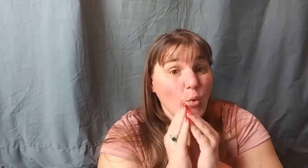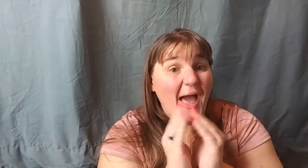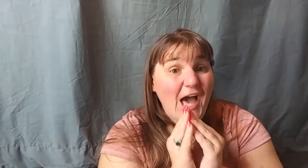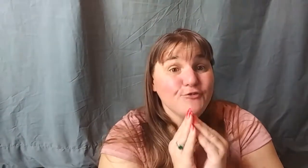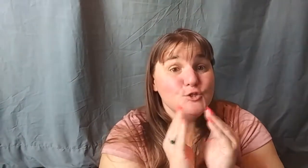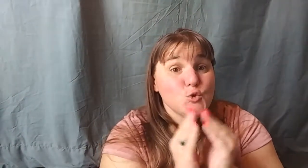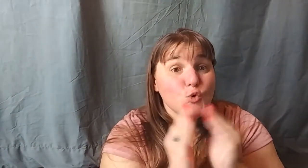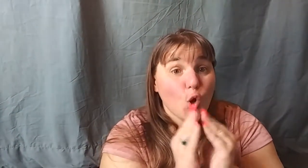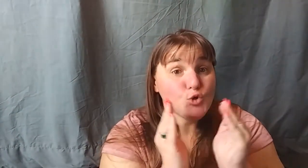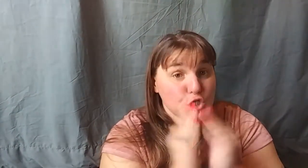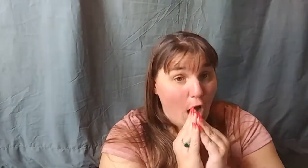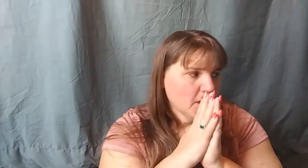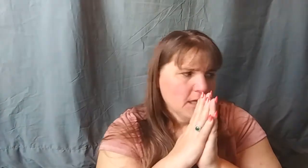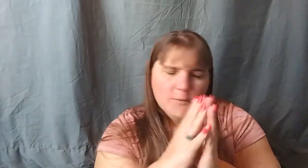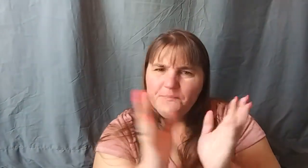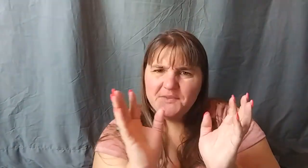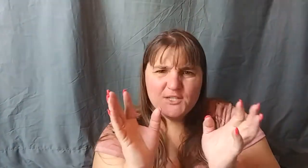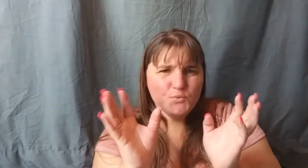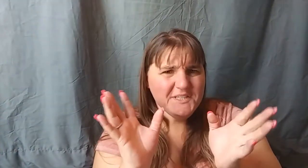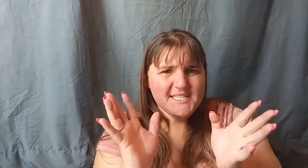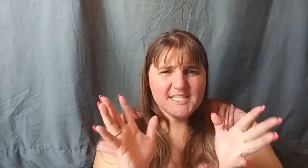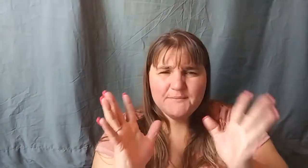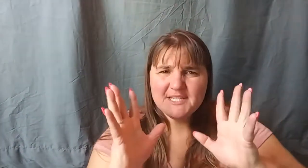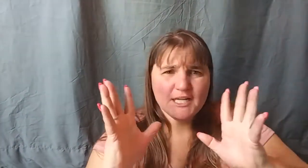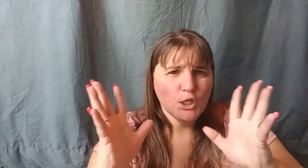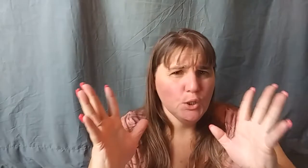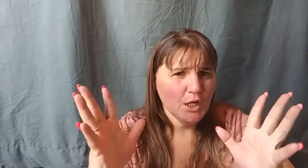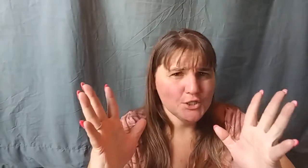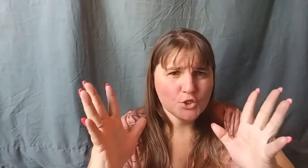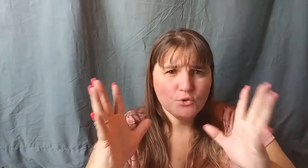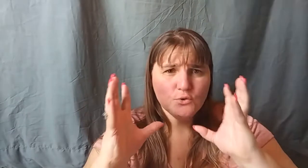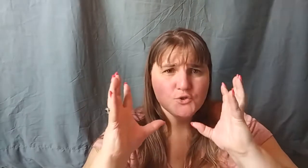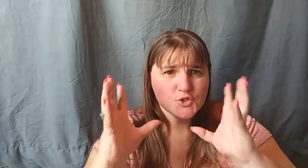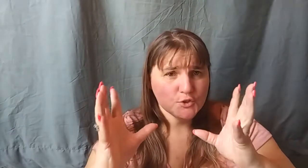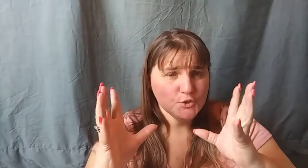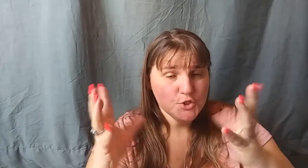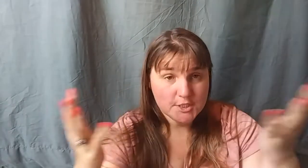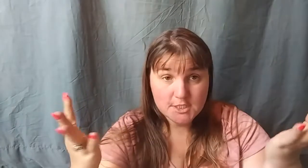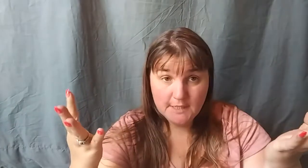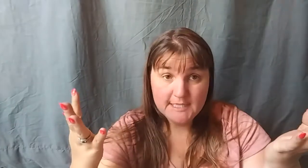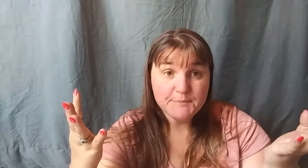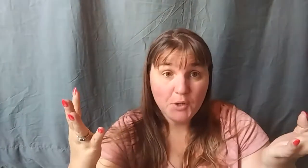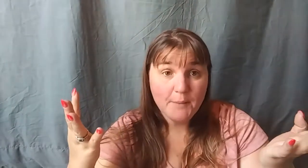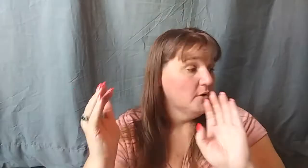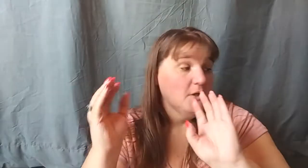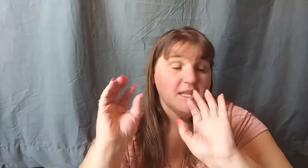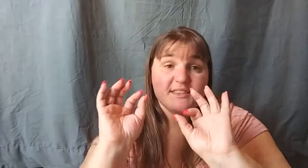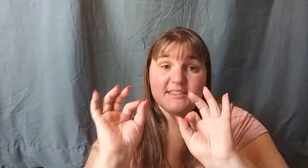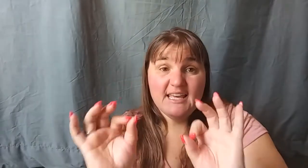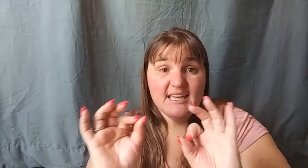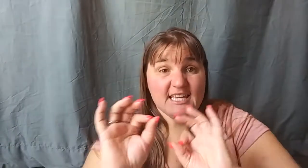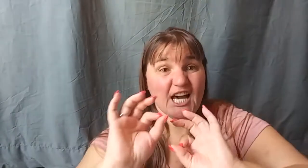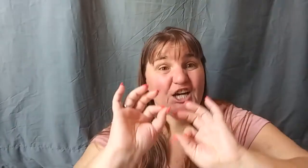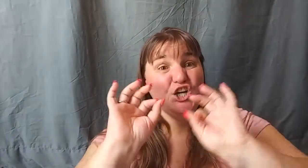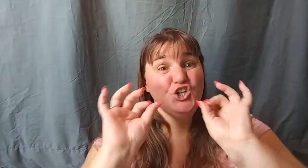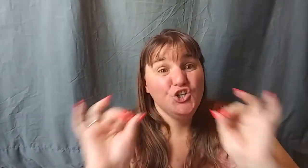to go shopping. This really seems like a logical solution to this problem. Thank goodness